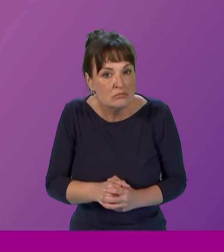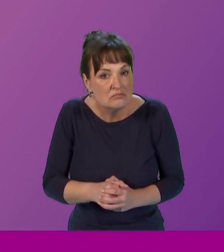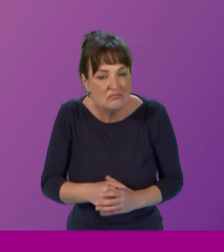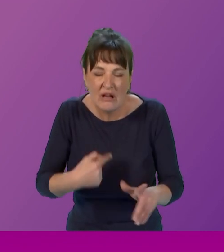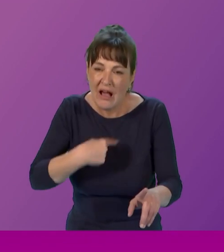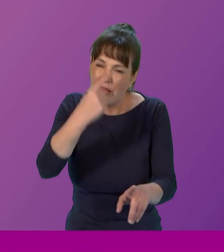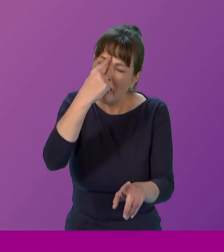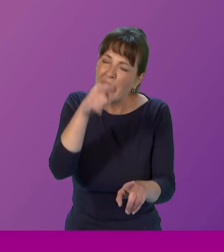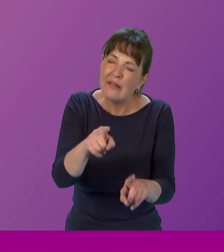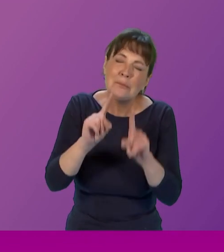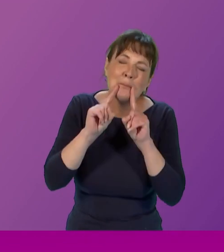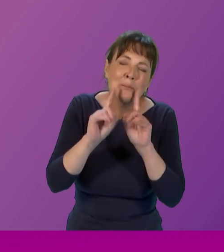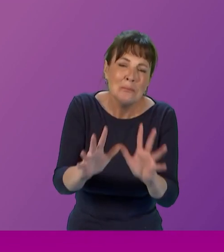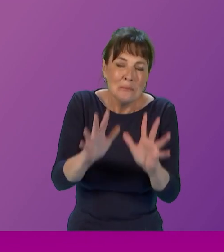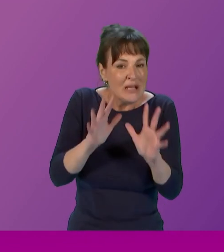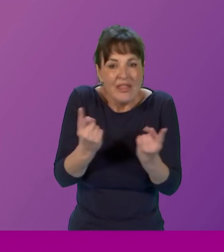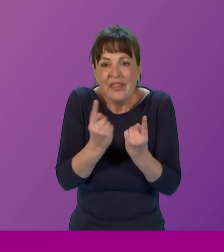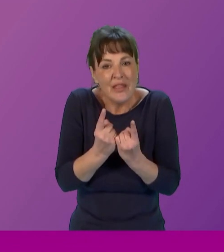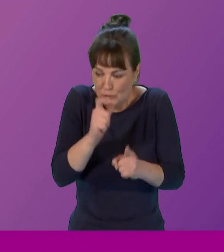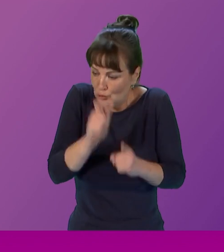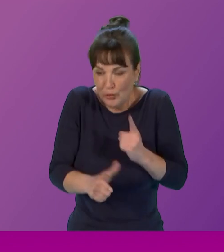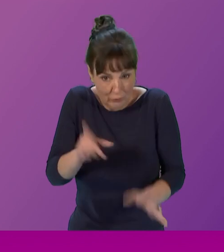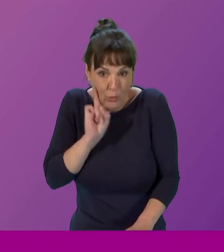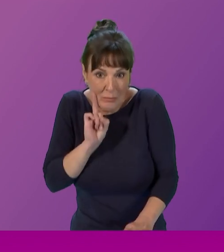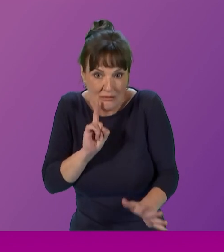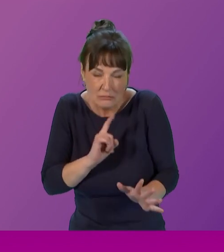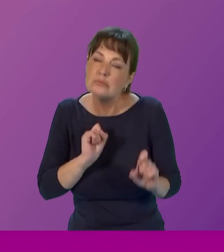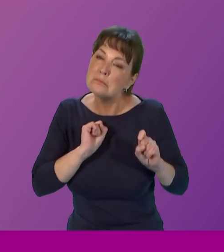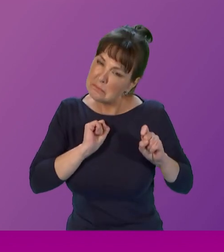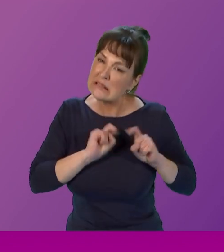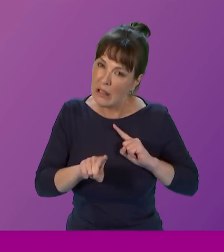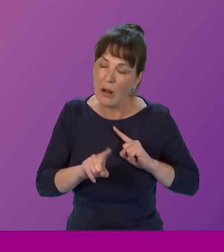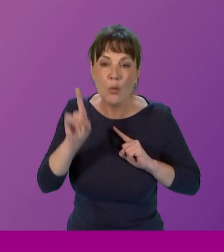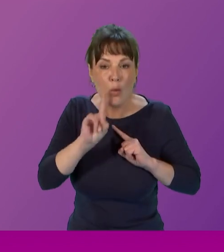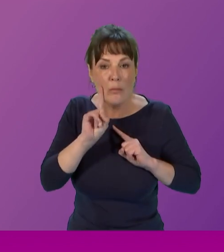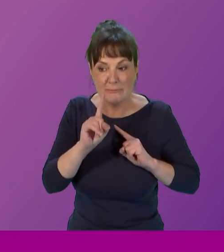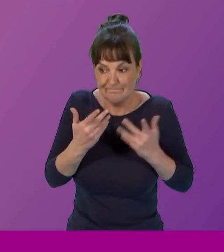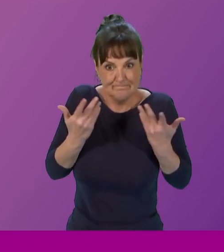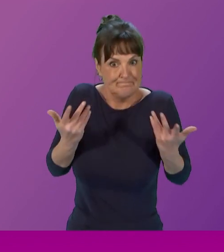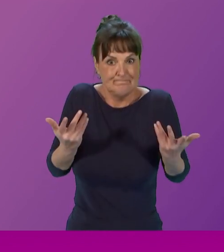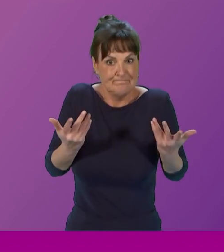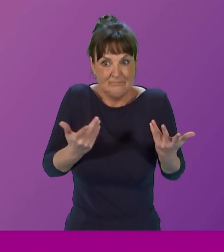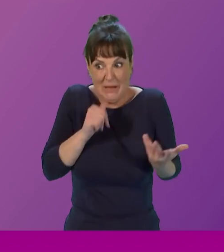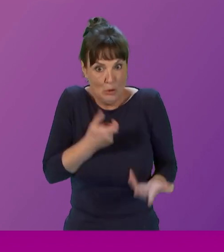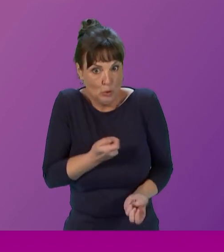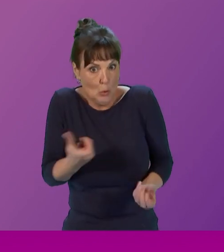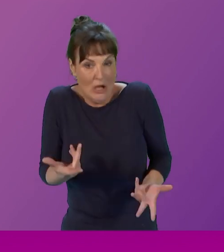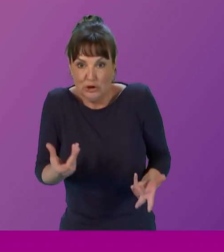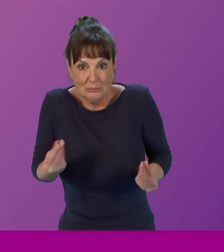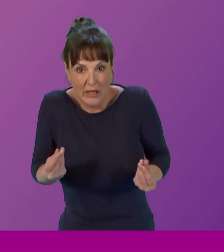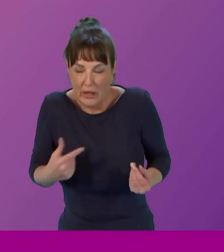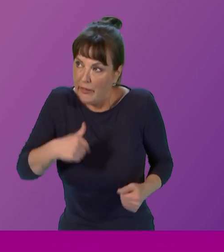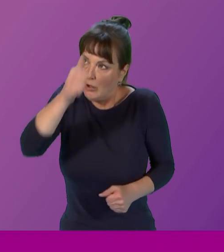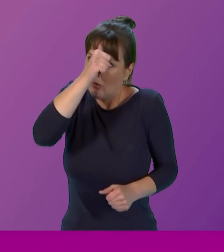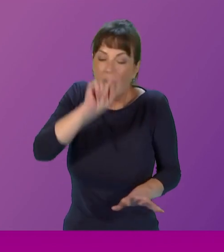think that is an amazing thing to do for women, particularly women who don't have much money, to know